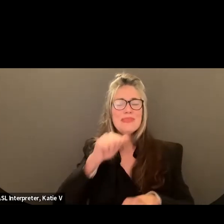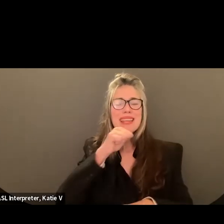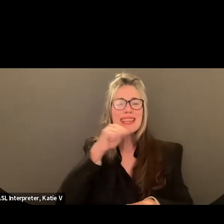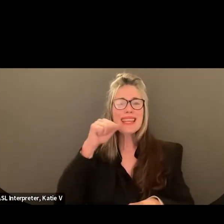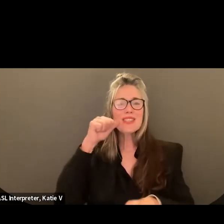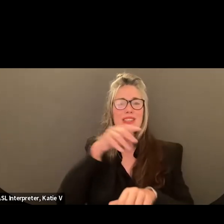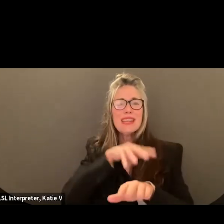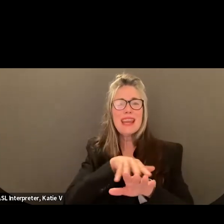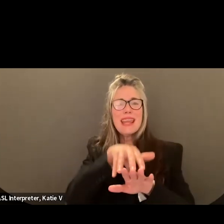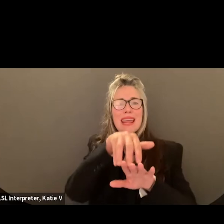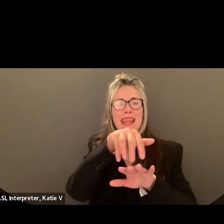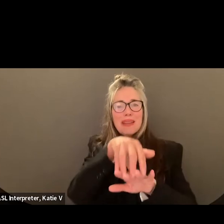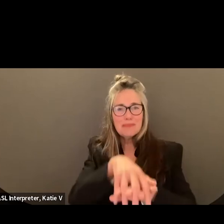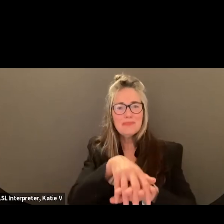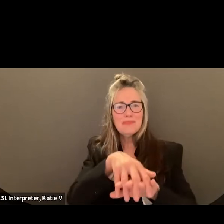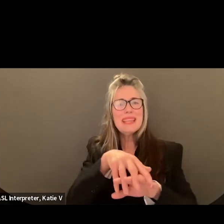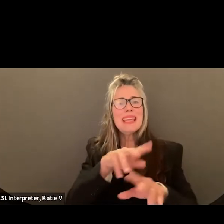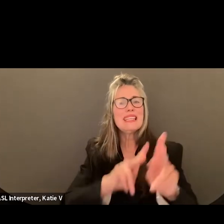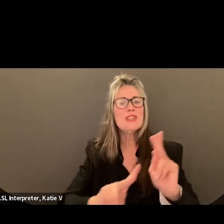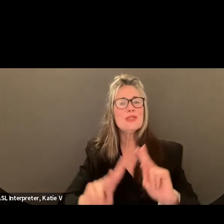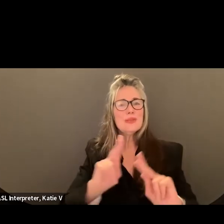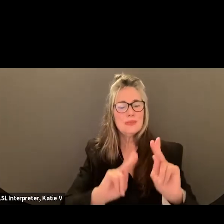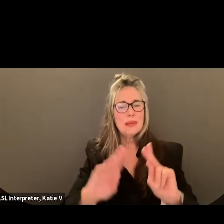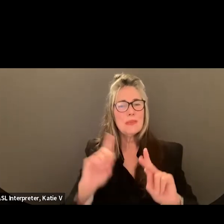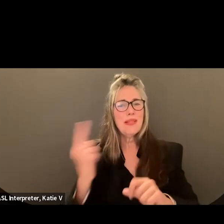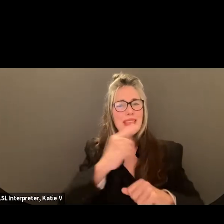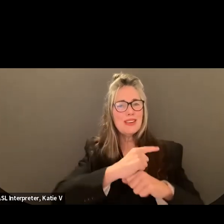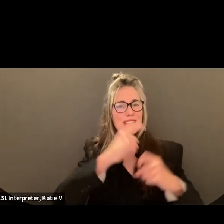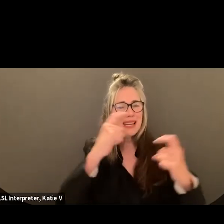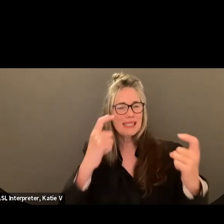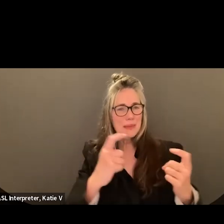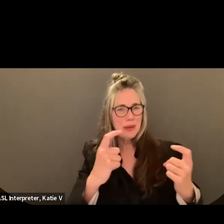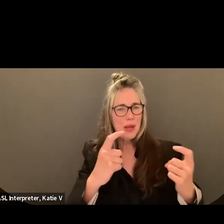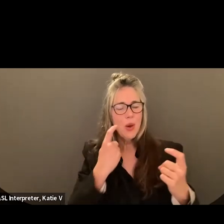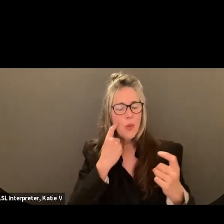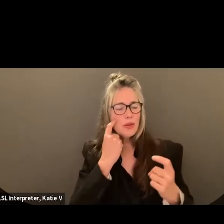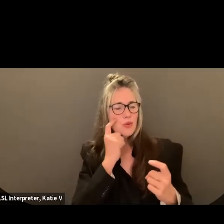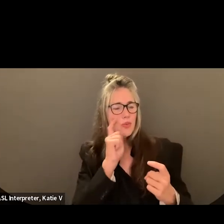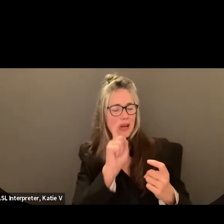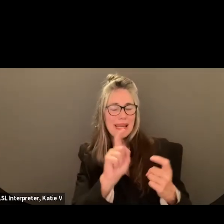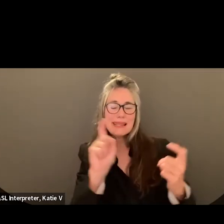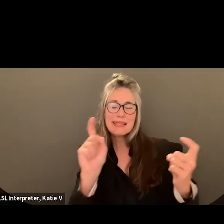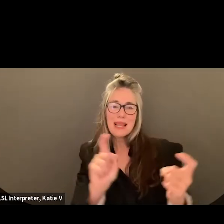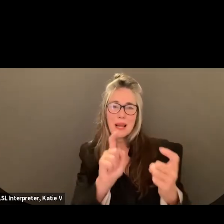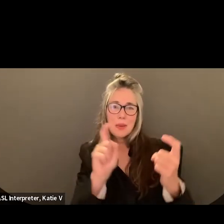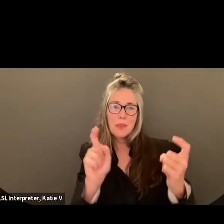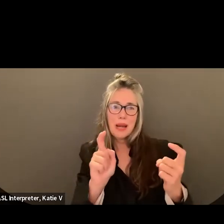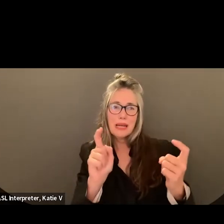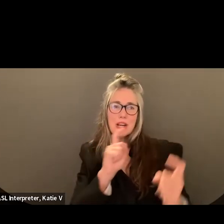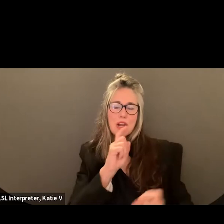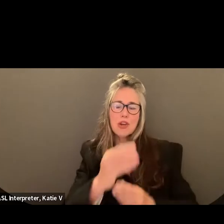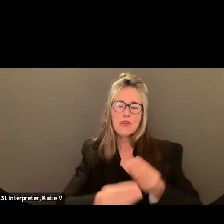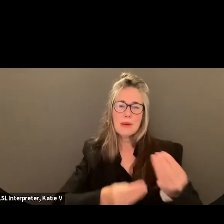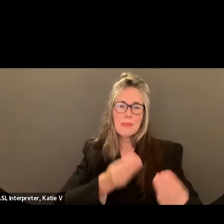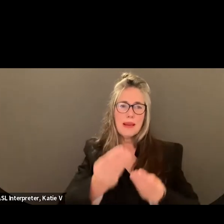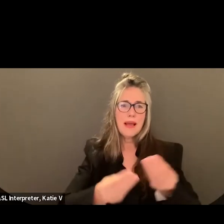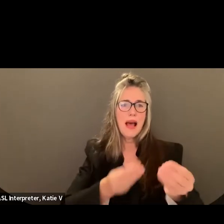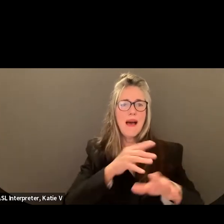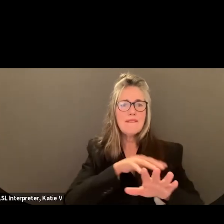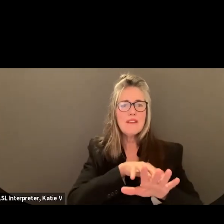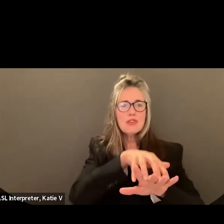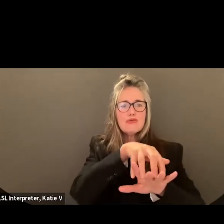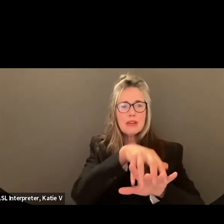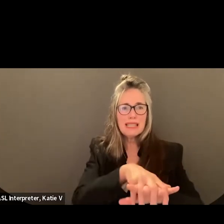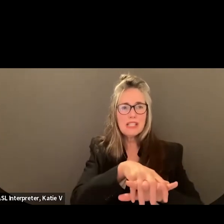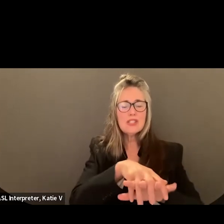honor the cultures and histories of the Native American people. This day is celebrated centered around reflecting on the tribal roots and